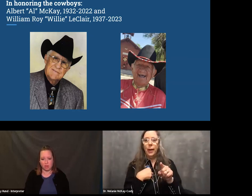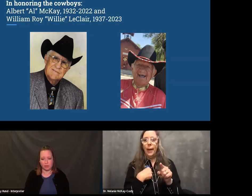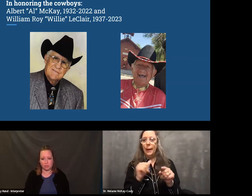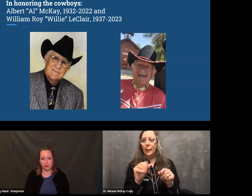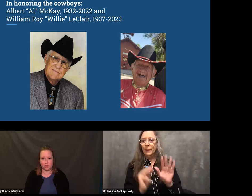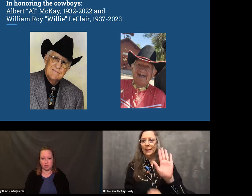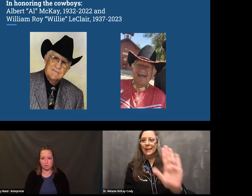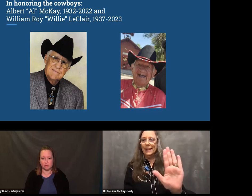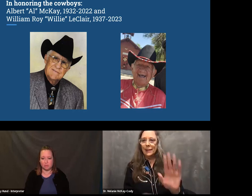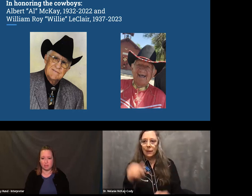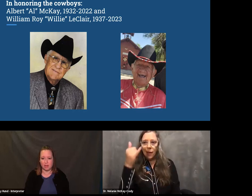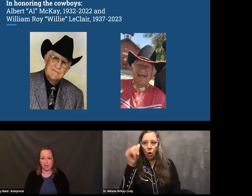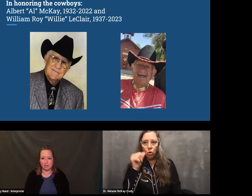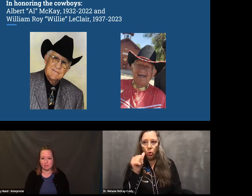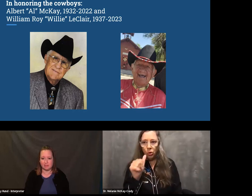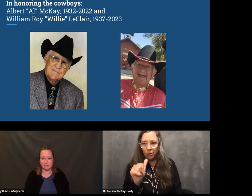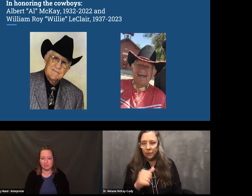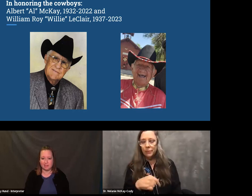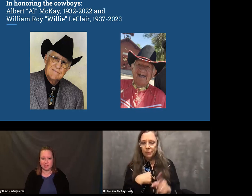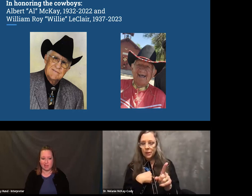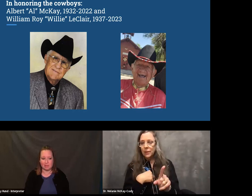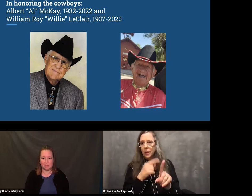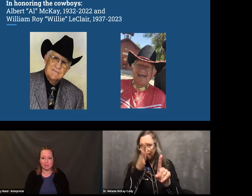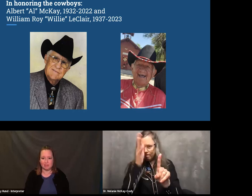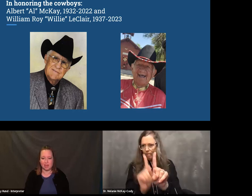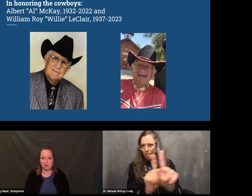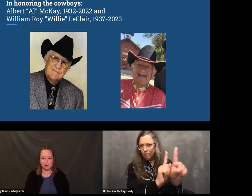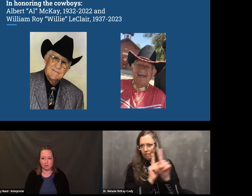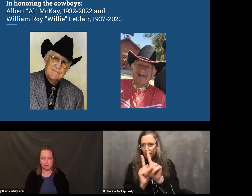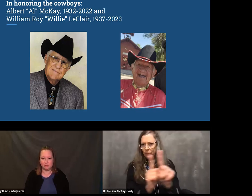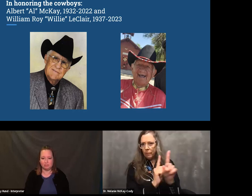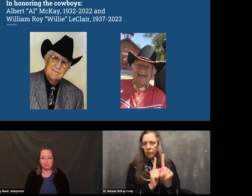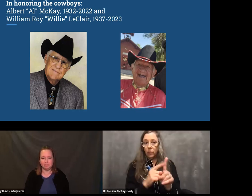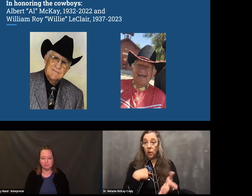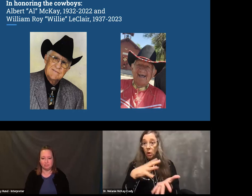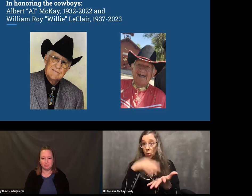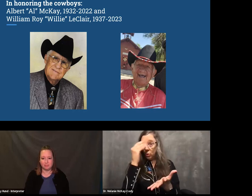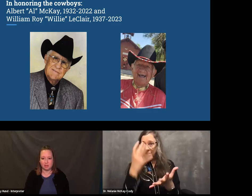going to rodeos with my dad. I'm his cowgirl.